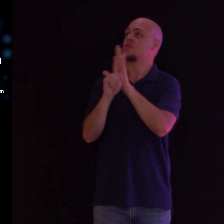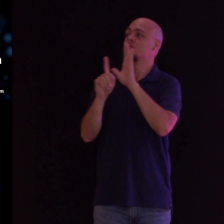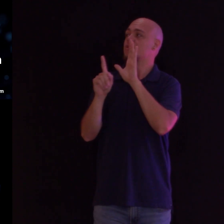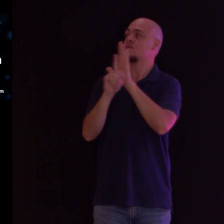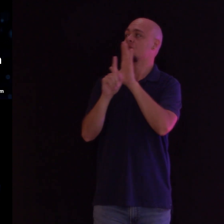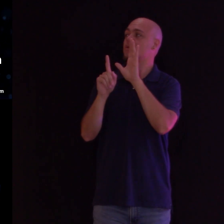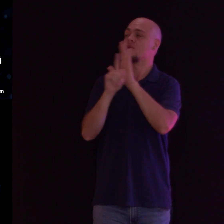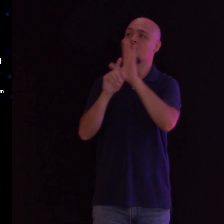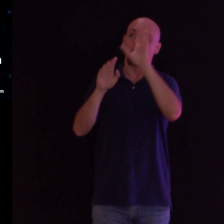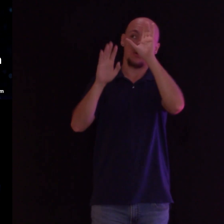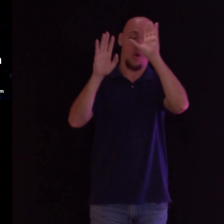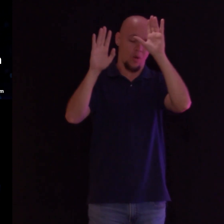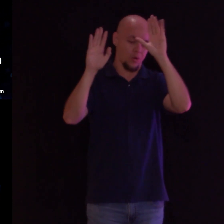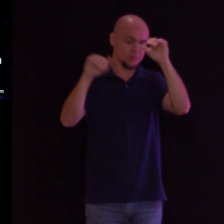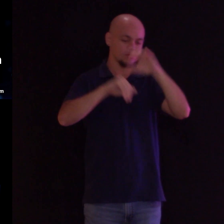on earth